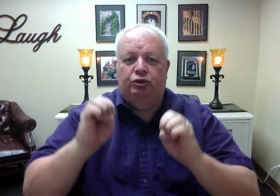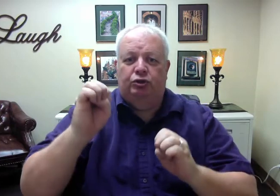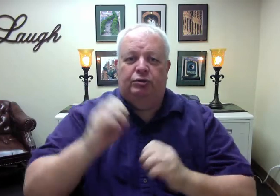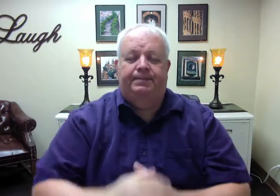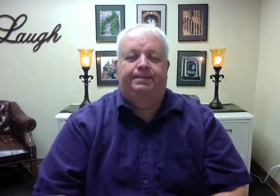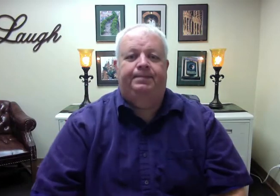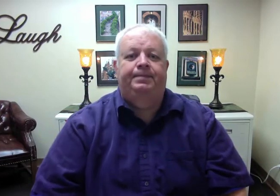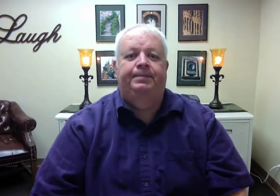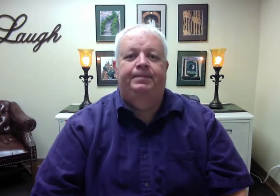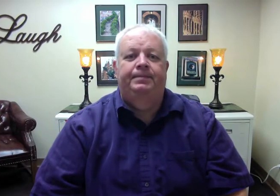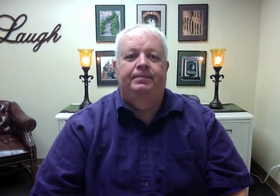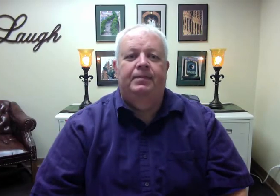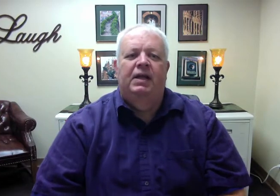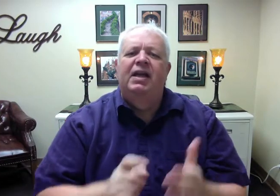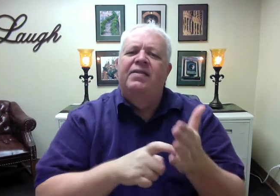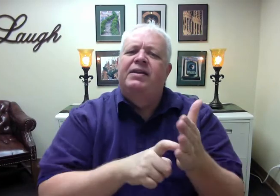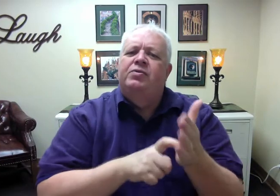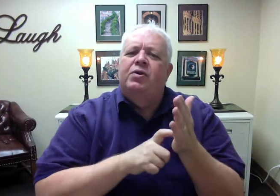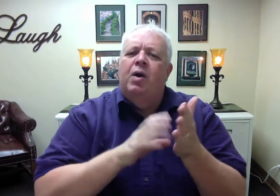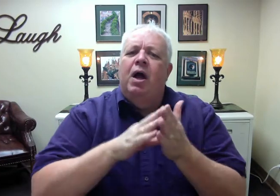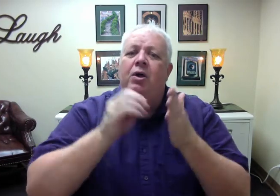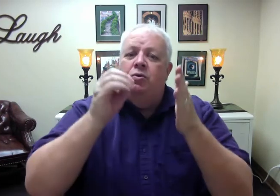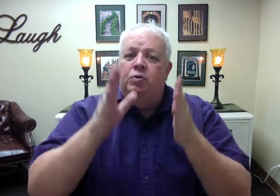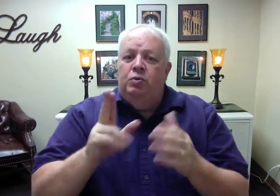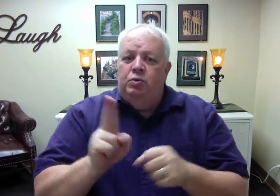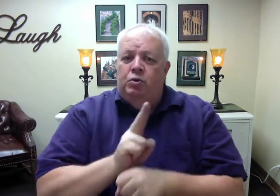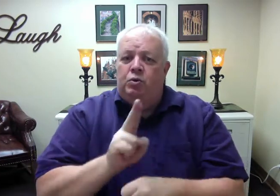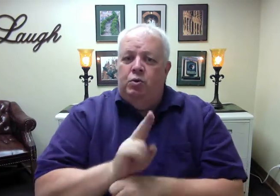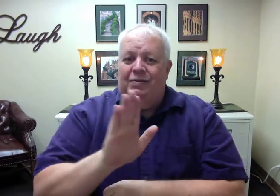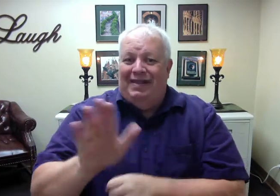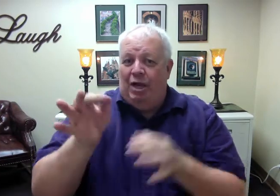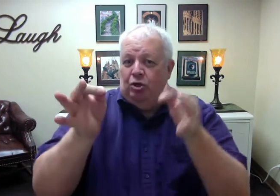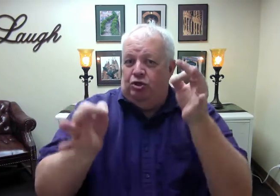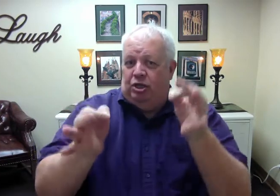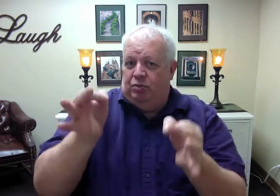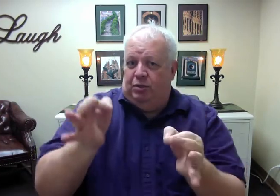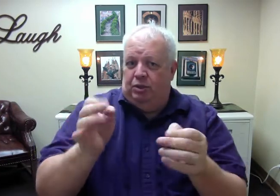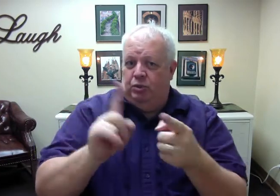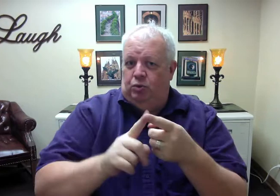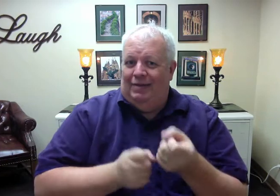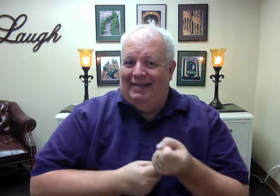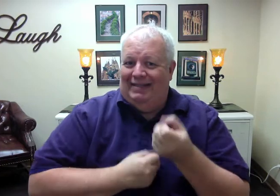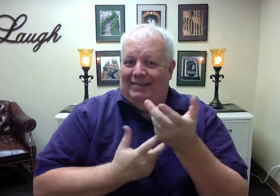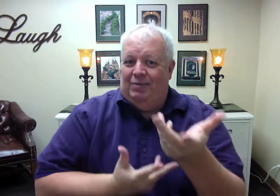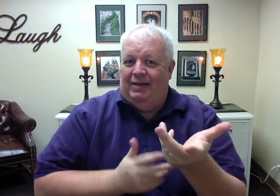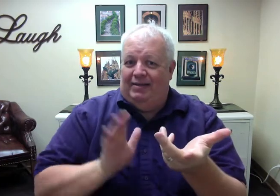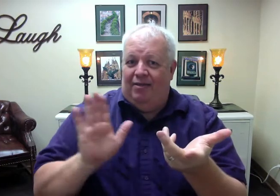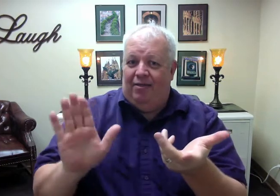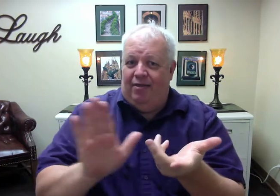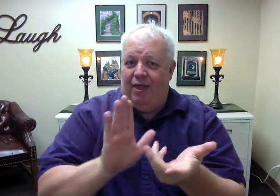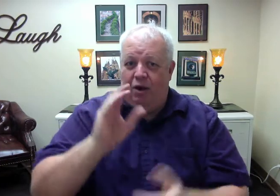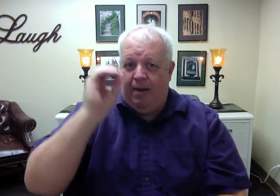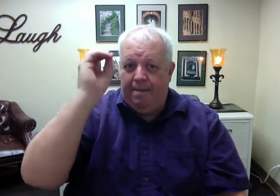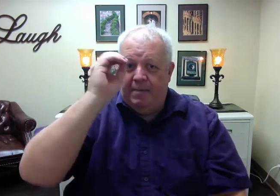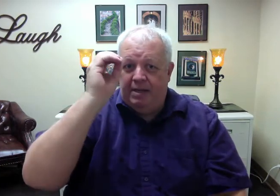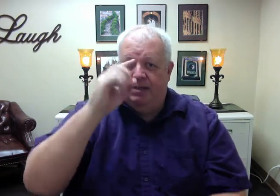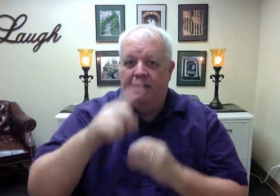This requires students to use their judgment to express their opinion about some event